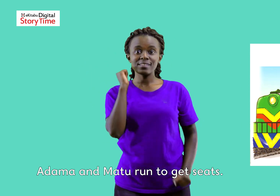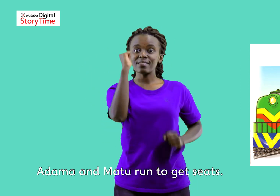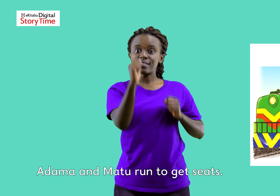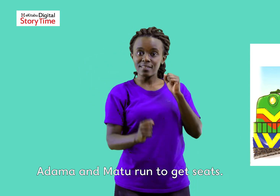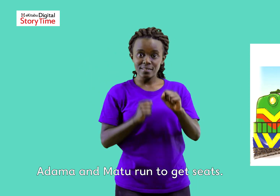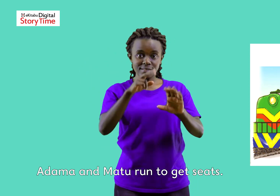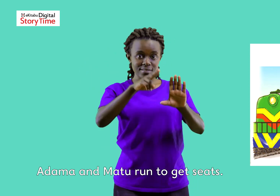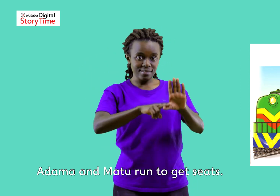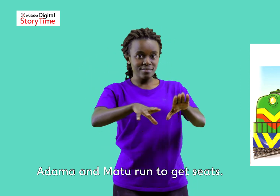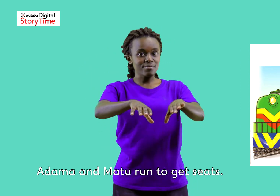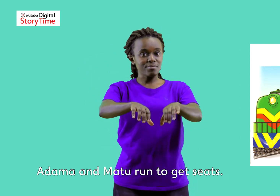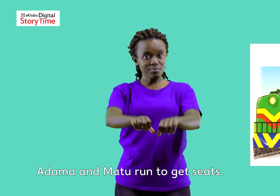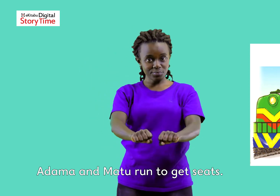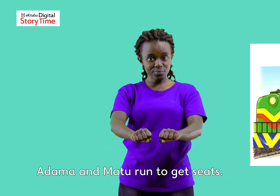Adama and Matu run to get seats.